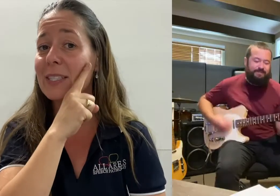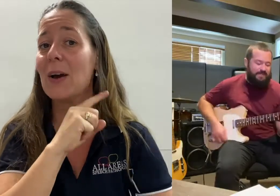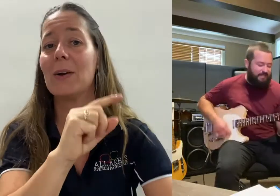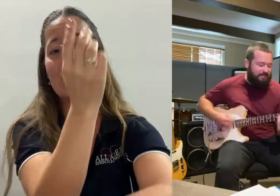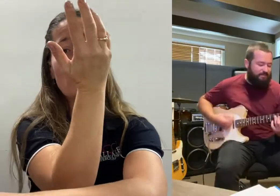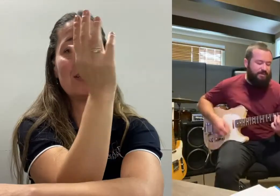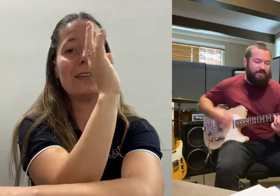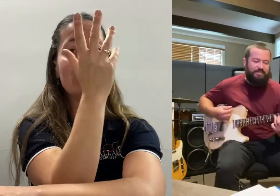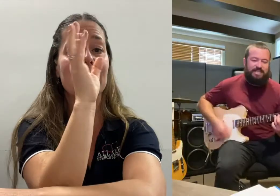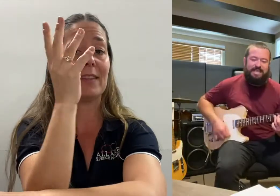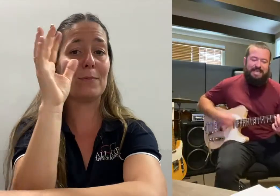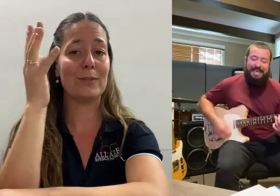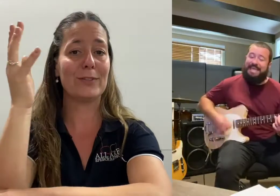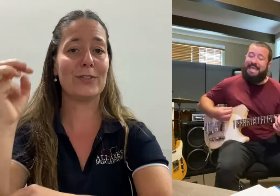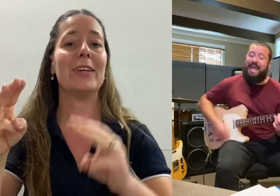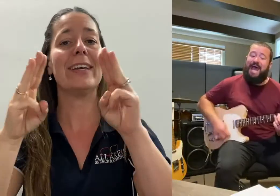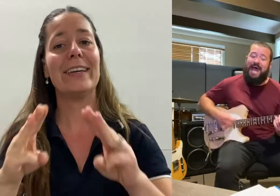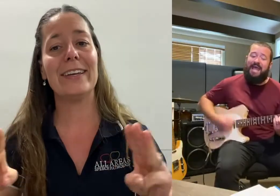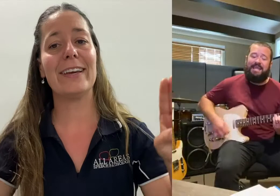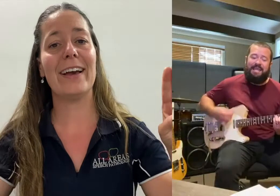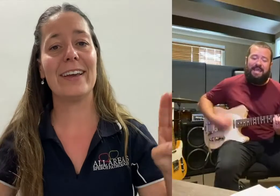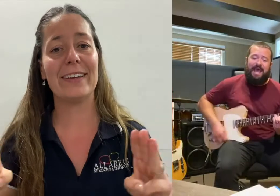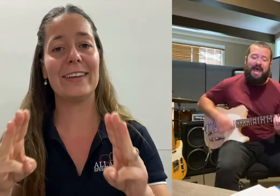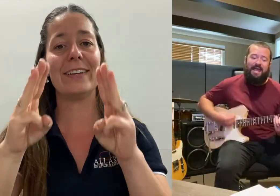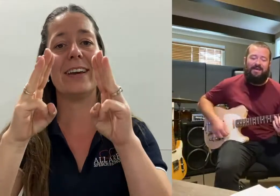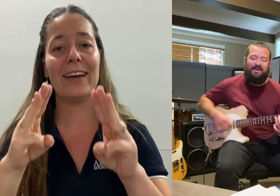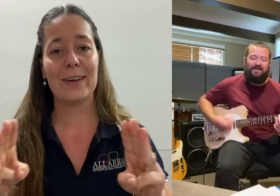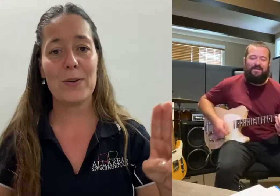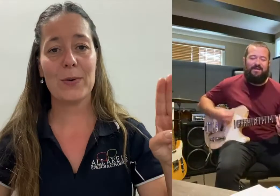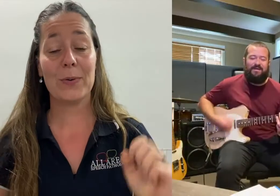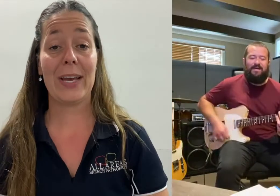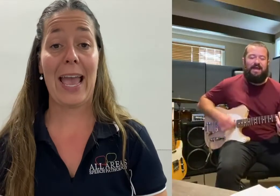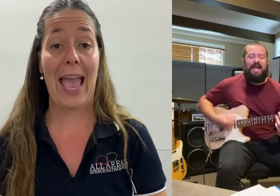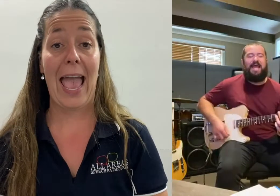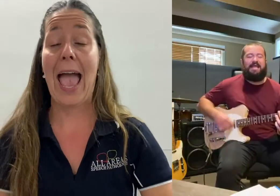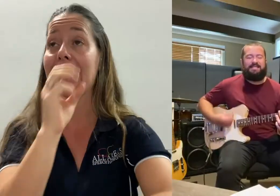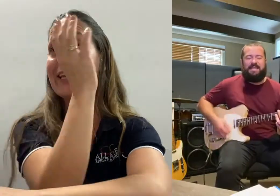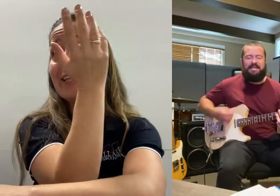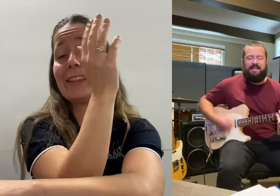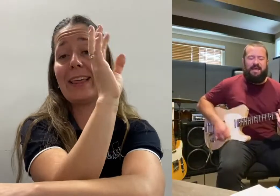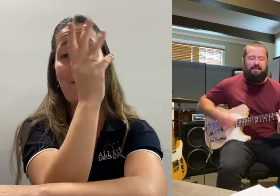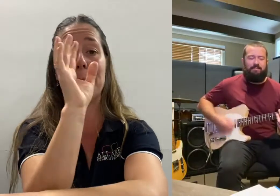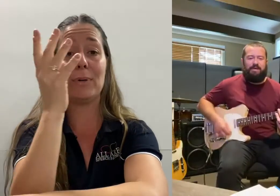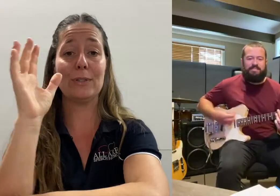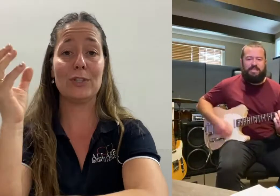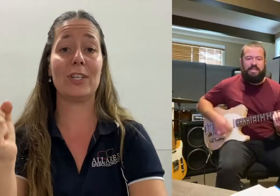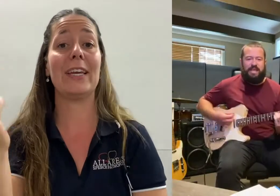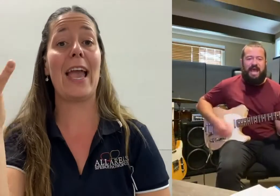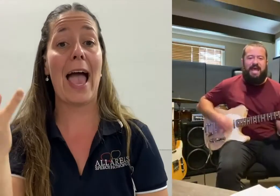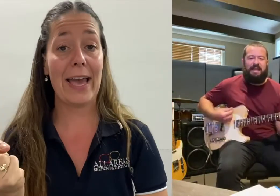dog lives in the bush. E, I, E, I, O. And in the bush she had